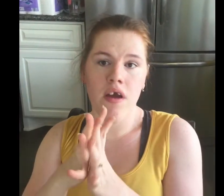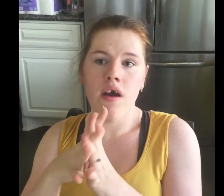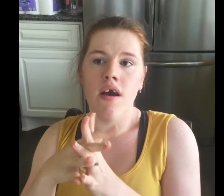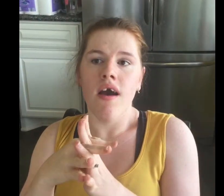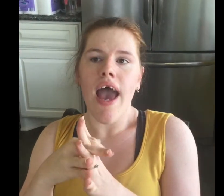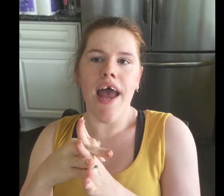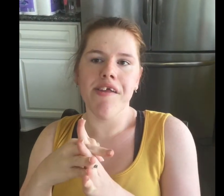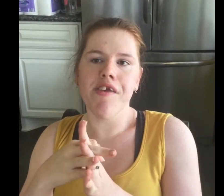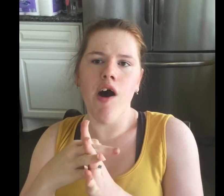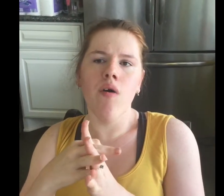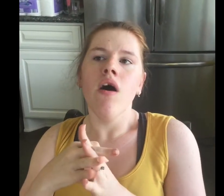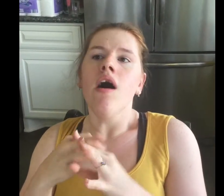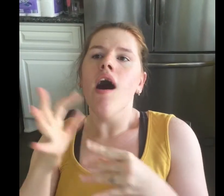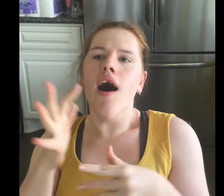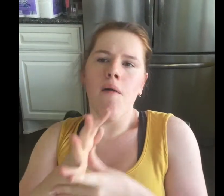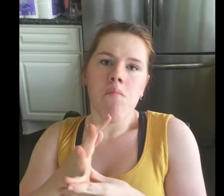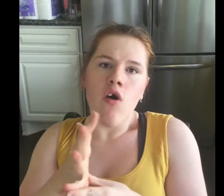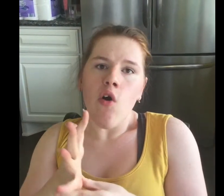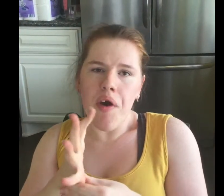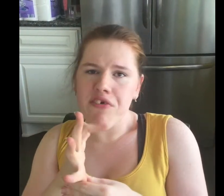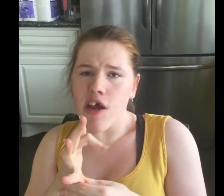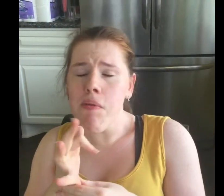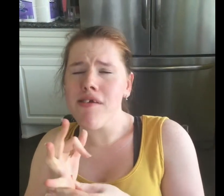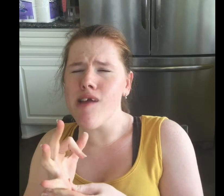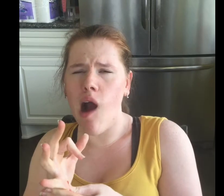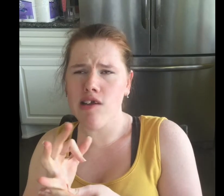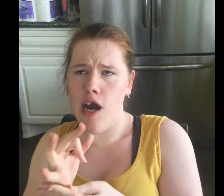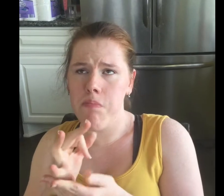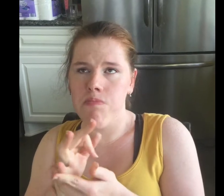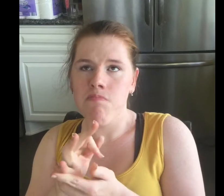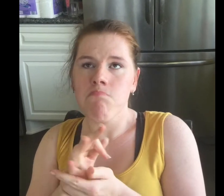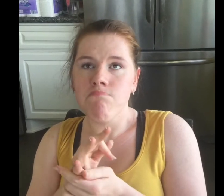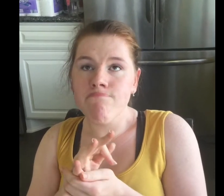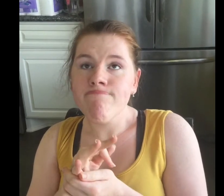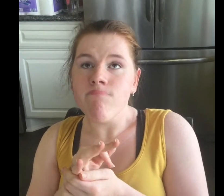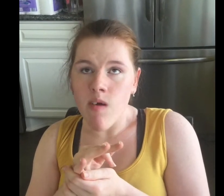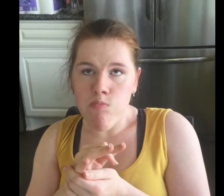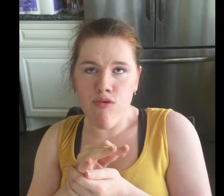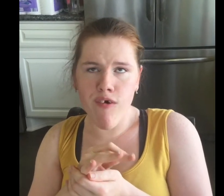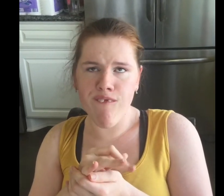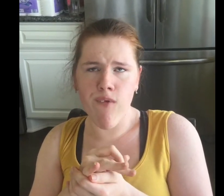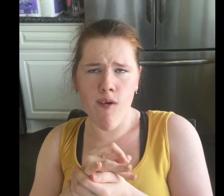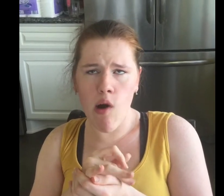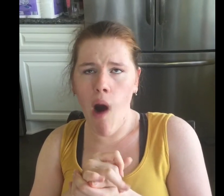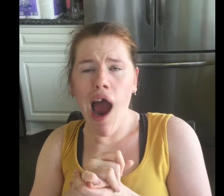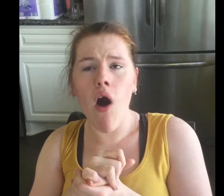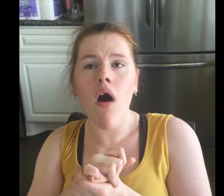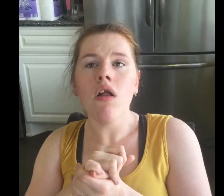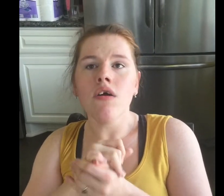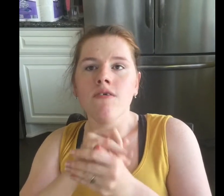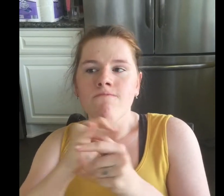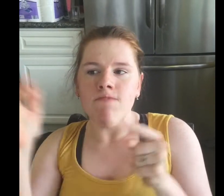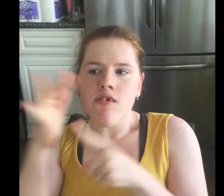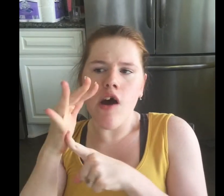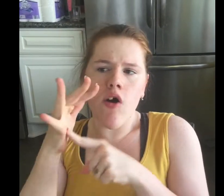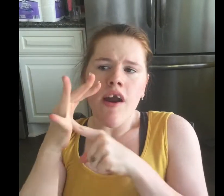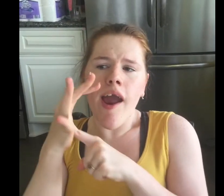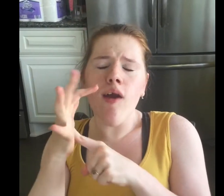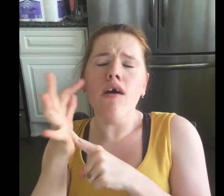and so we should be stocked up for a while. So here